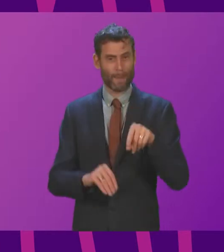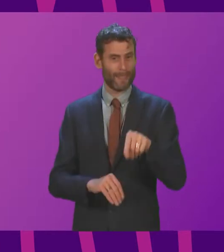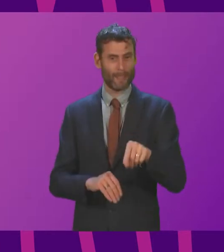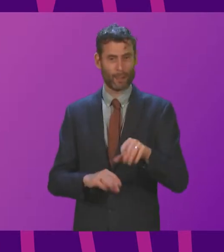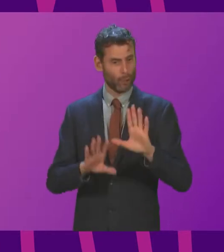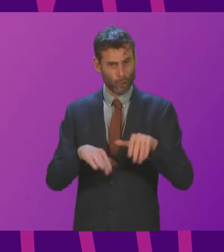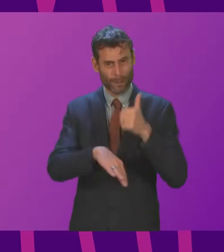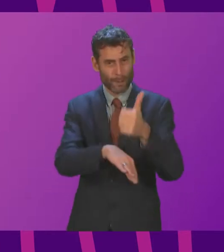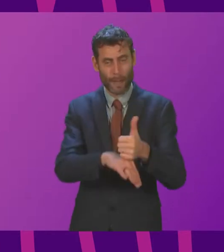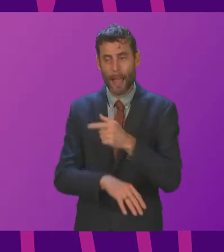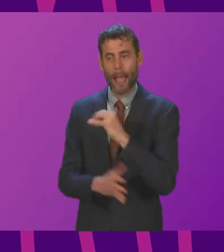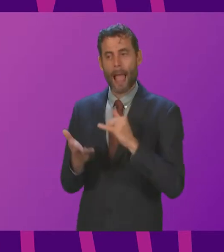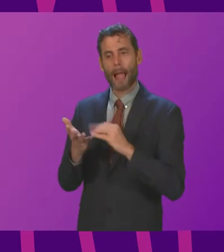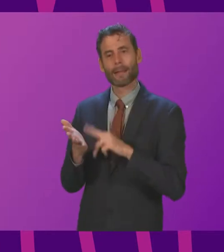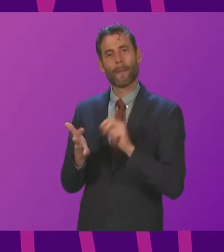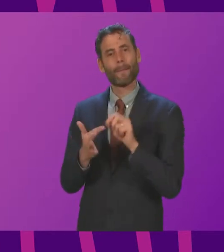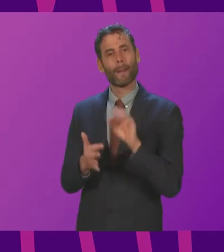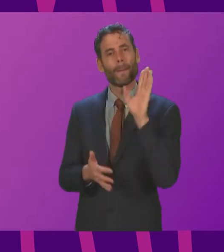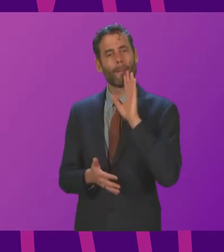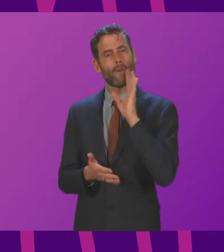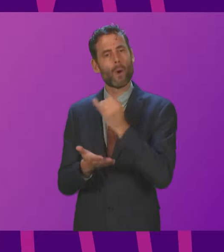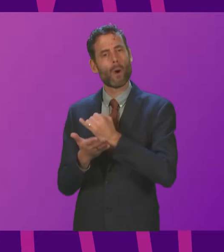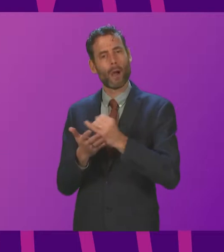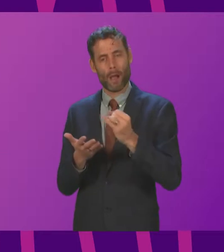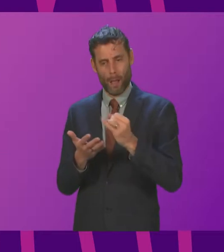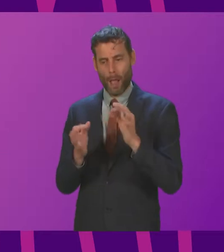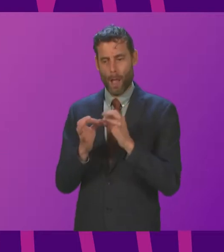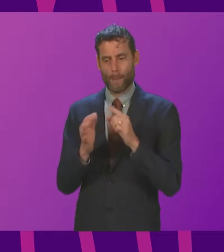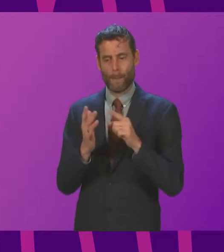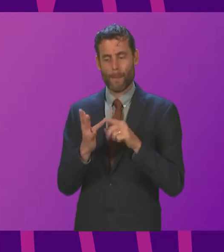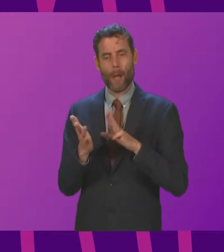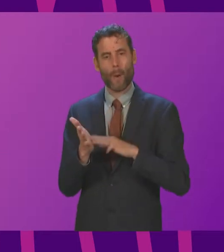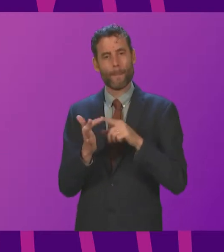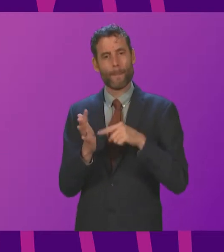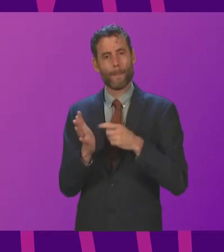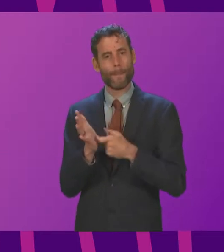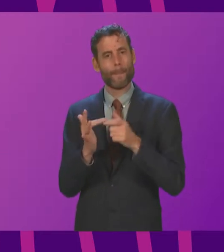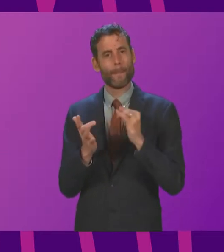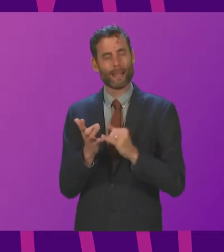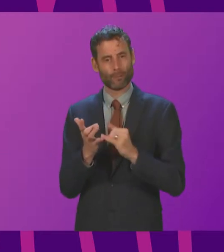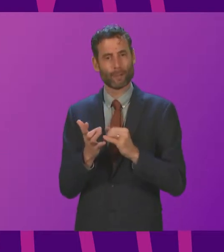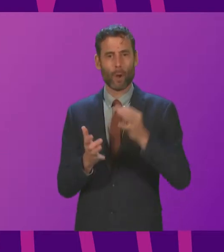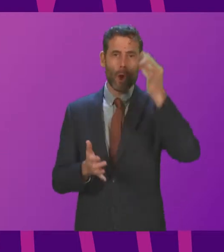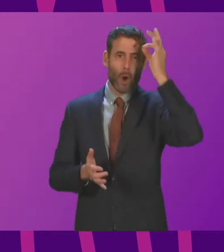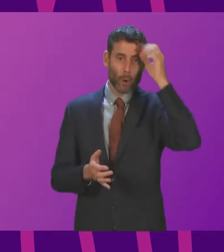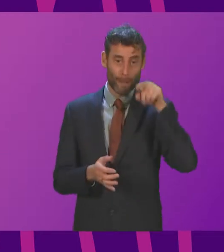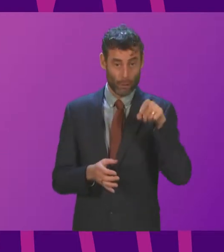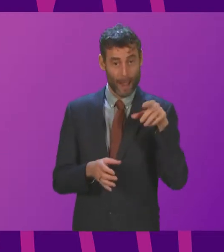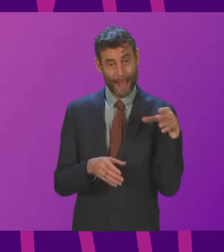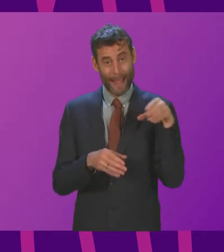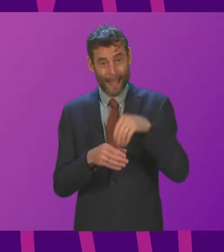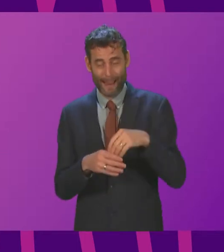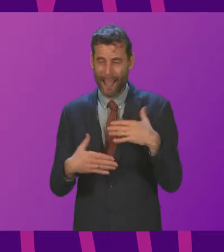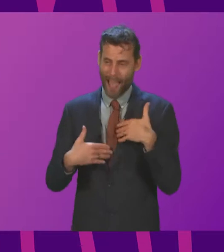The SNP Government previously opposed the Scottish Biometrics Commissioner having a role in health and education.